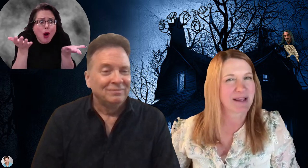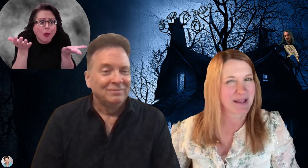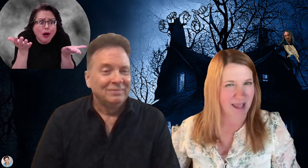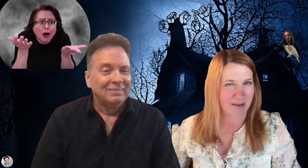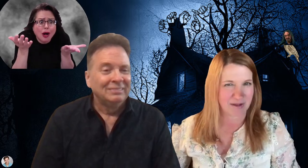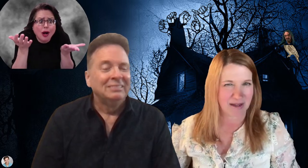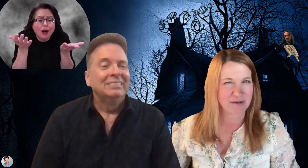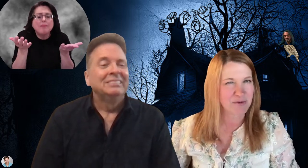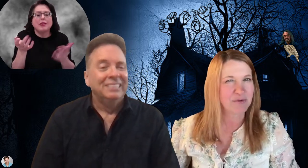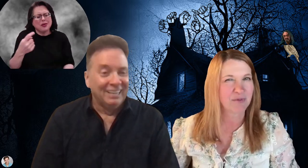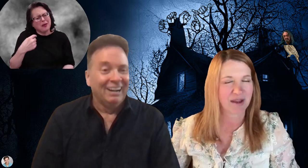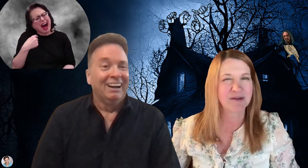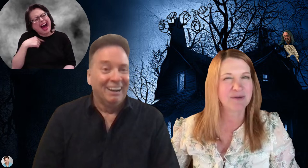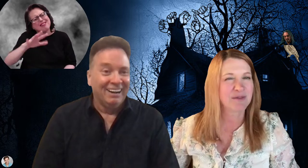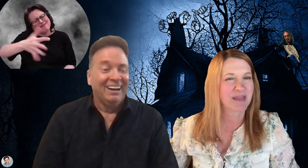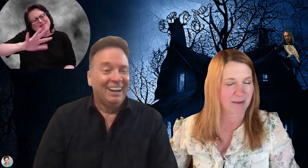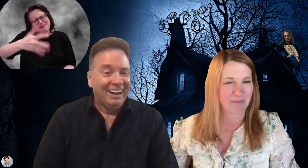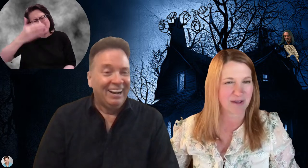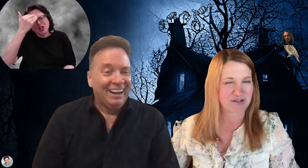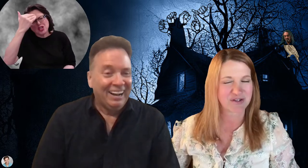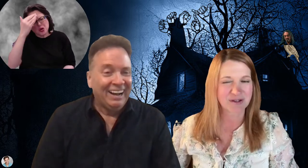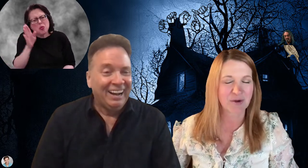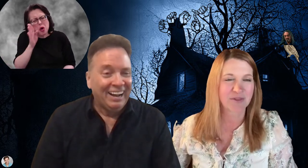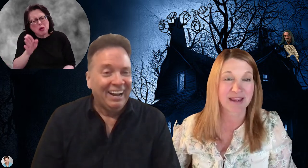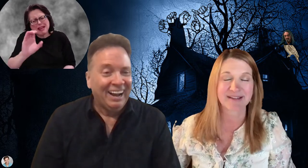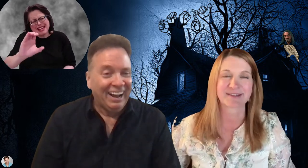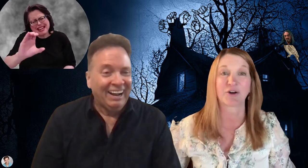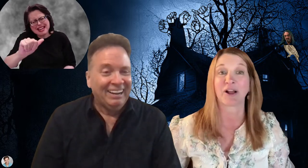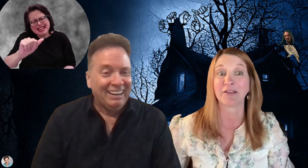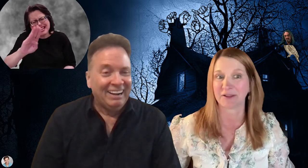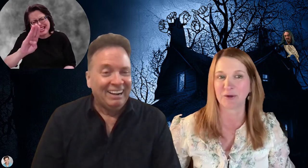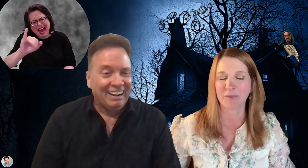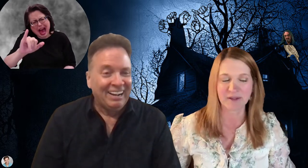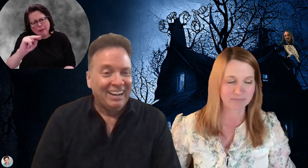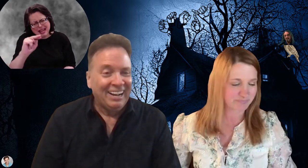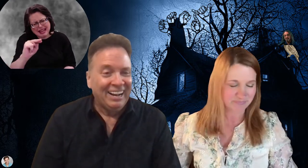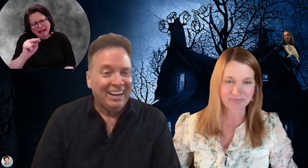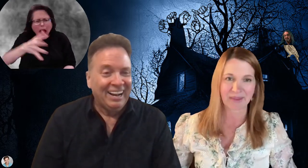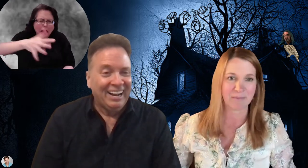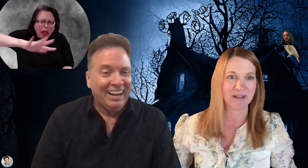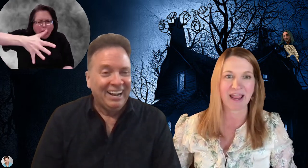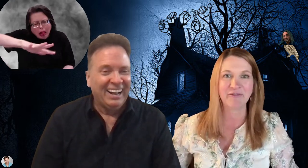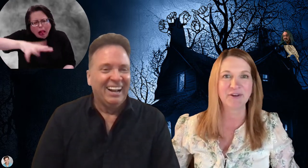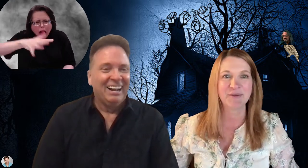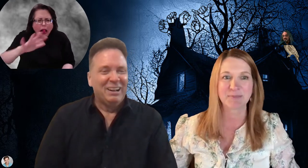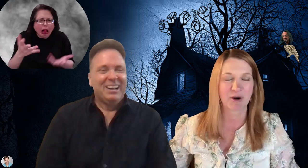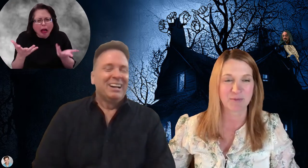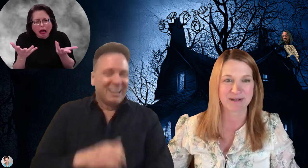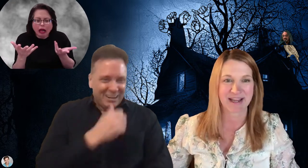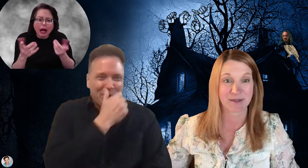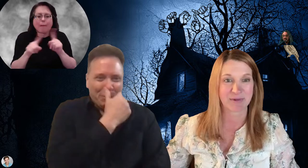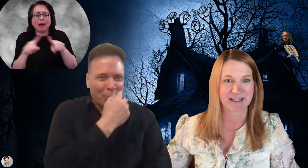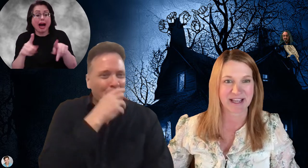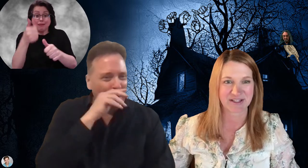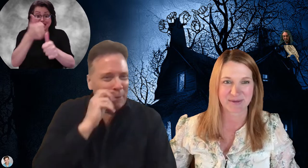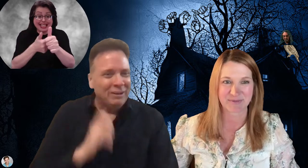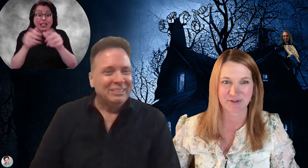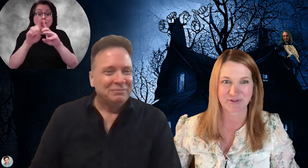be a cabin. I knew I knew I that much so they could start a little bit. But every department had to play catch up during